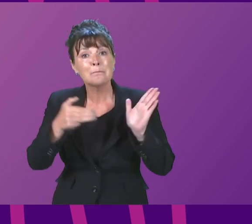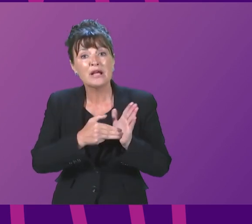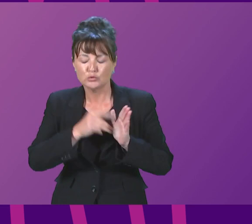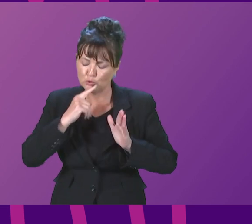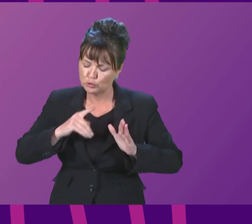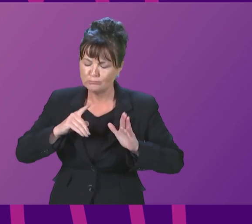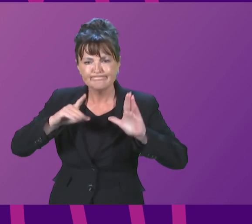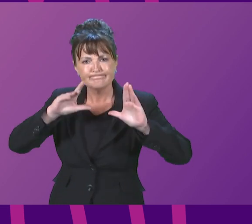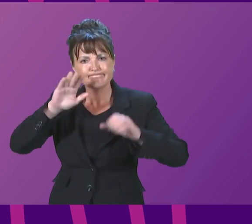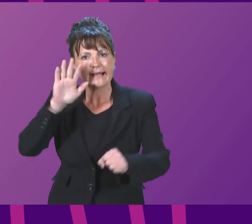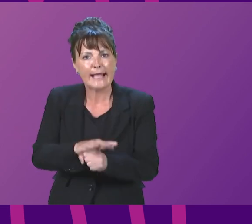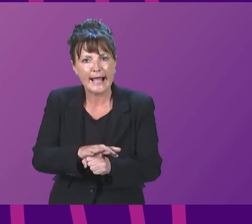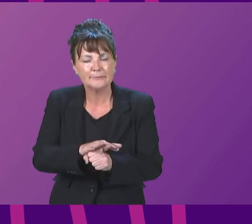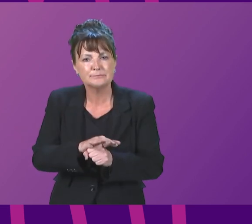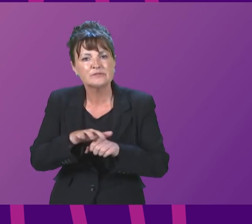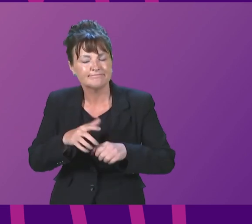rising energy bills.